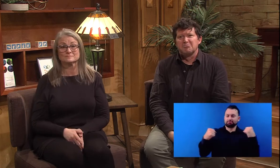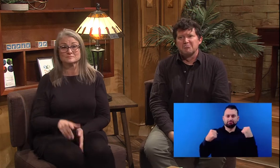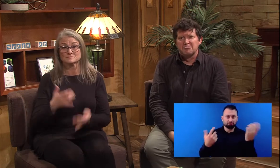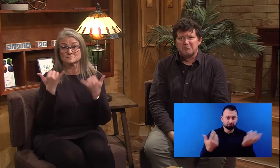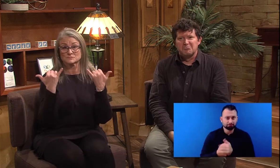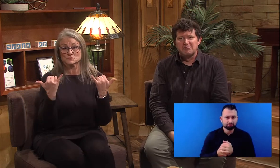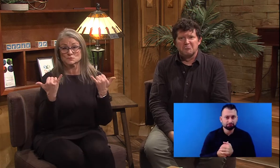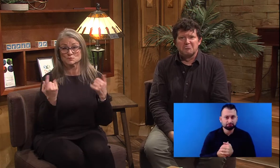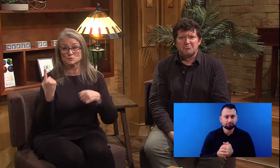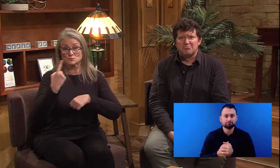health.